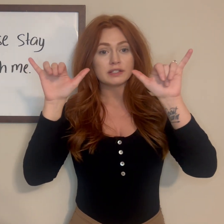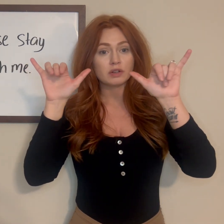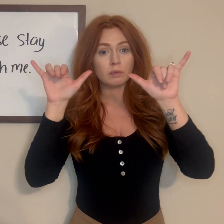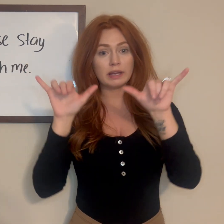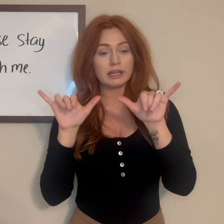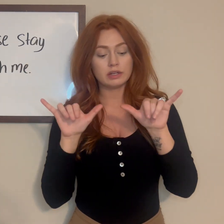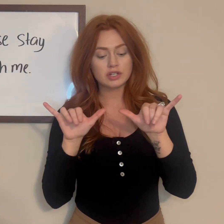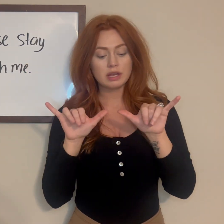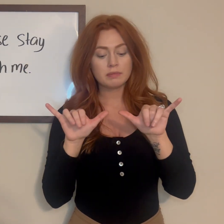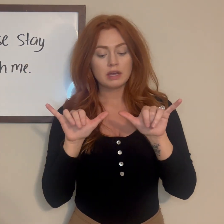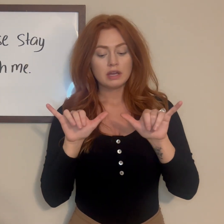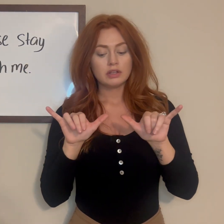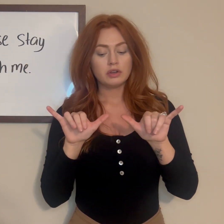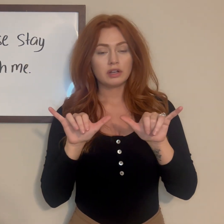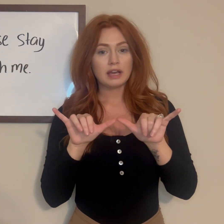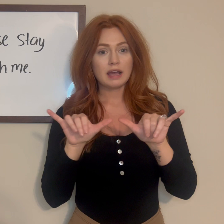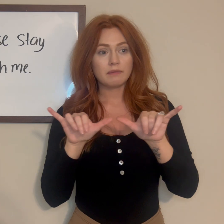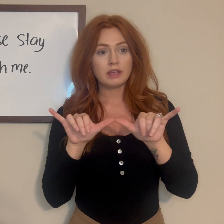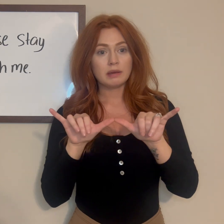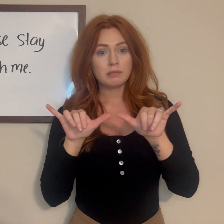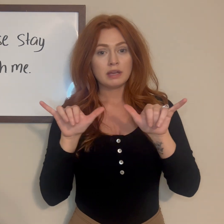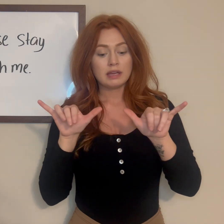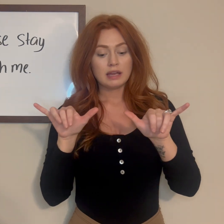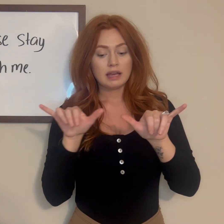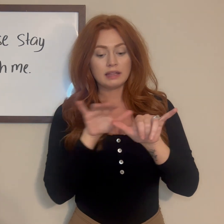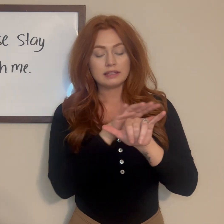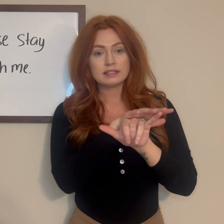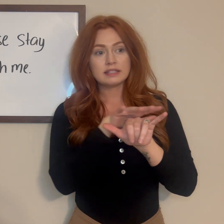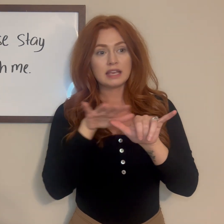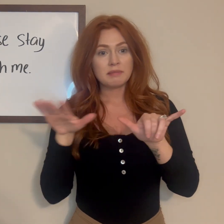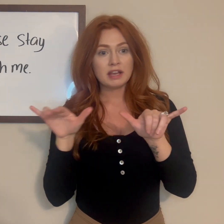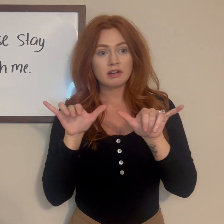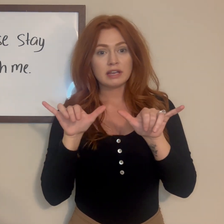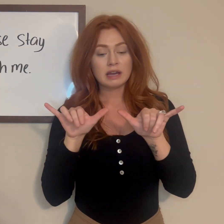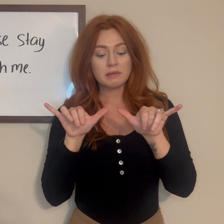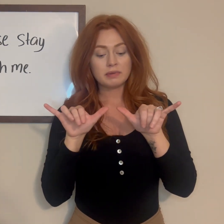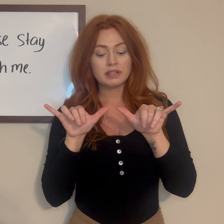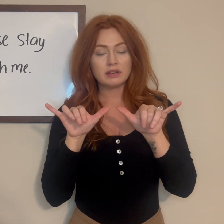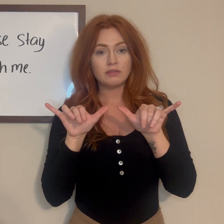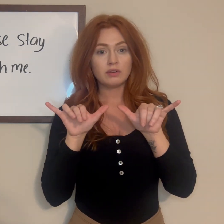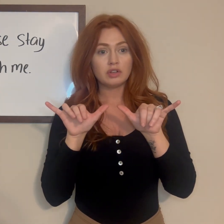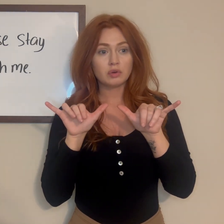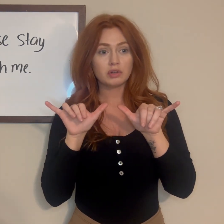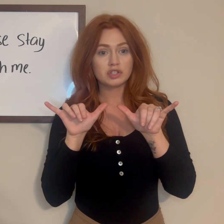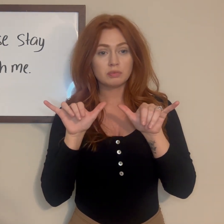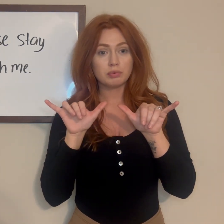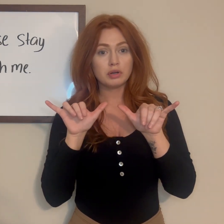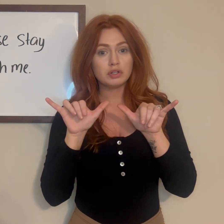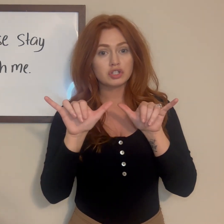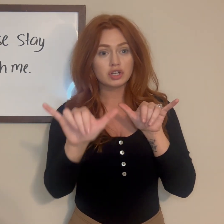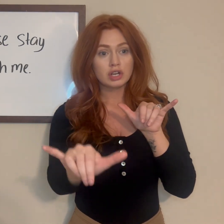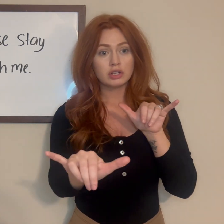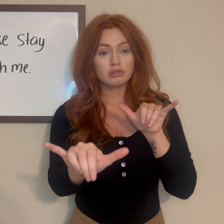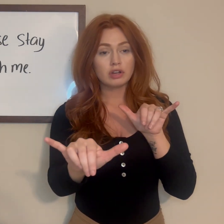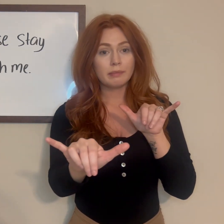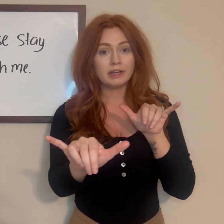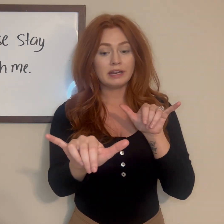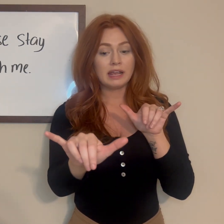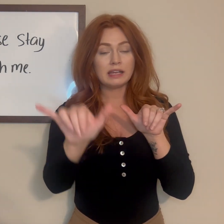in your Y handshape. You're going to have them in the same area but then you're going to push your dominant hand